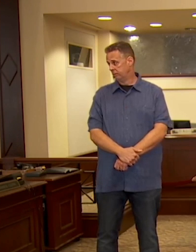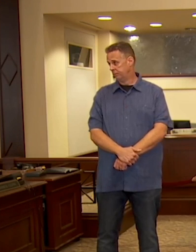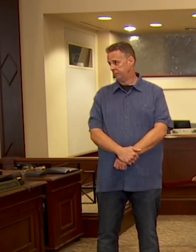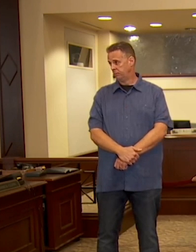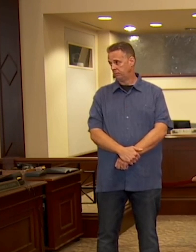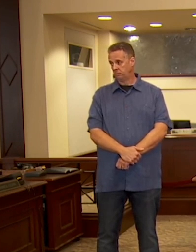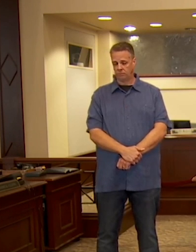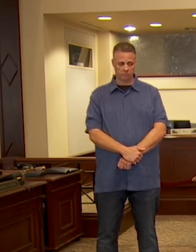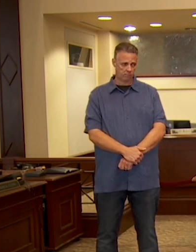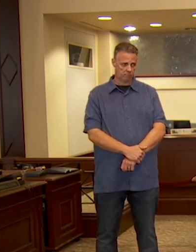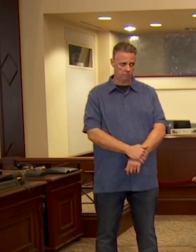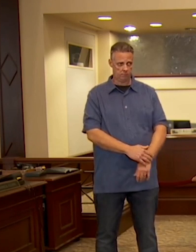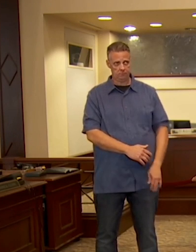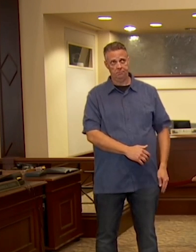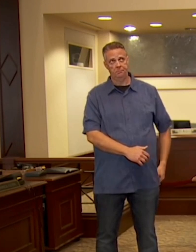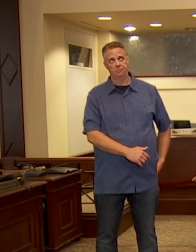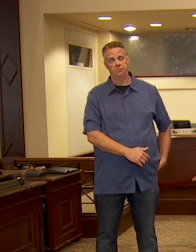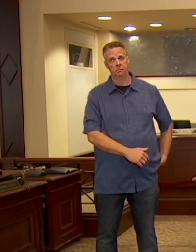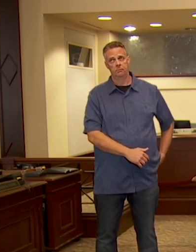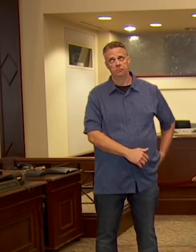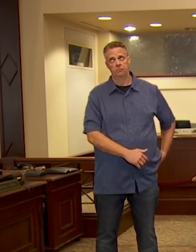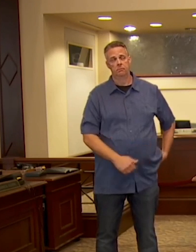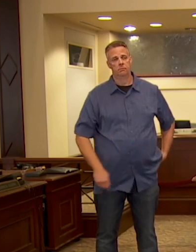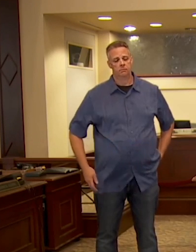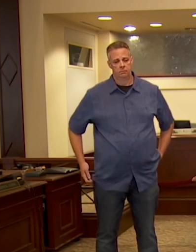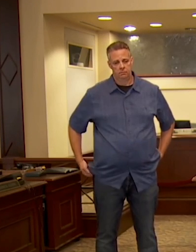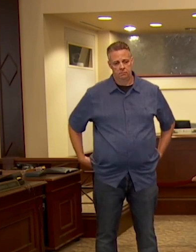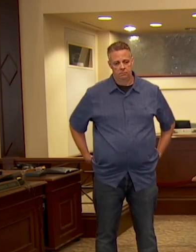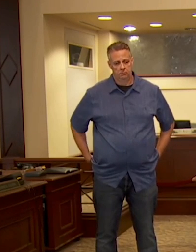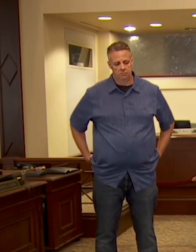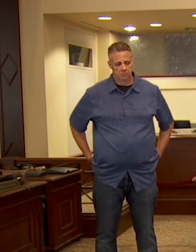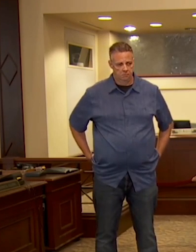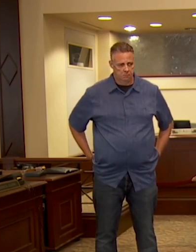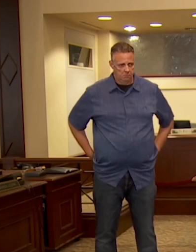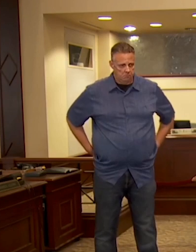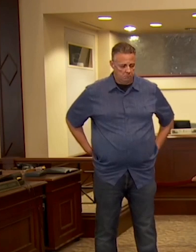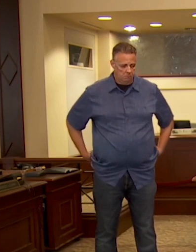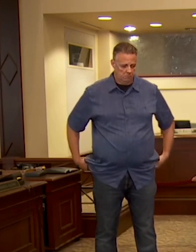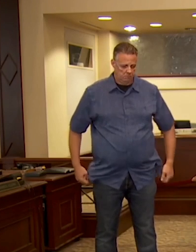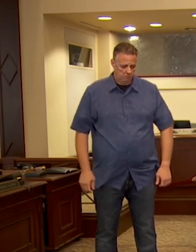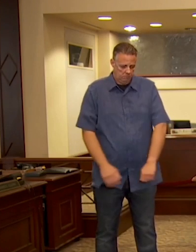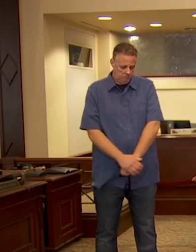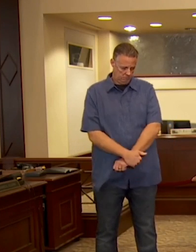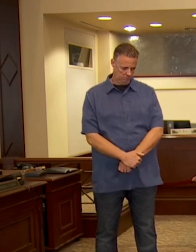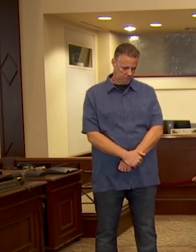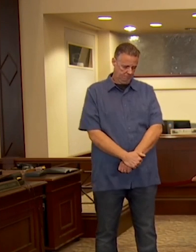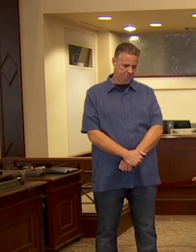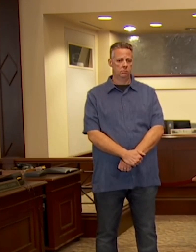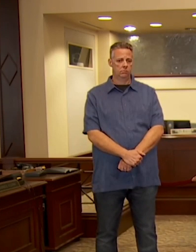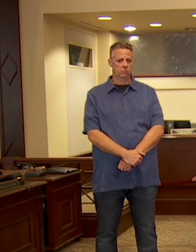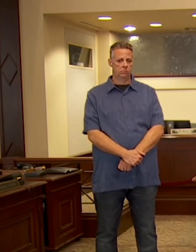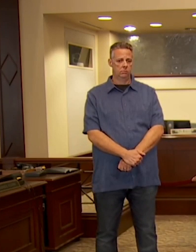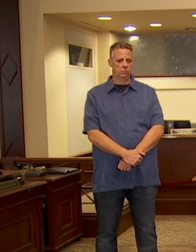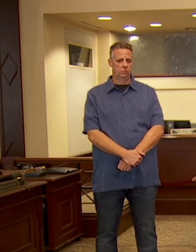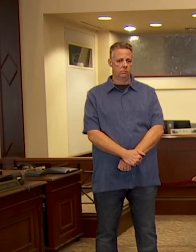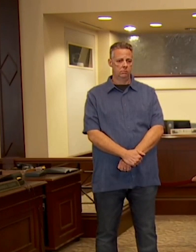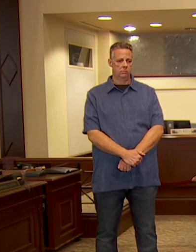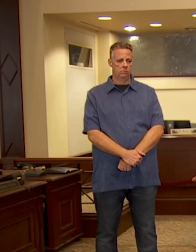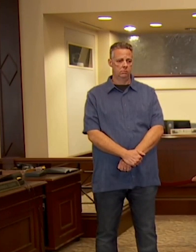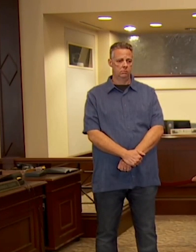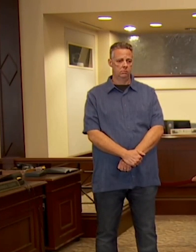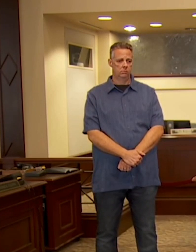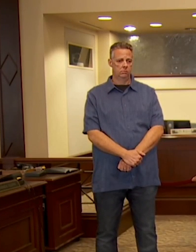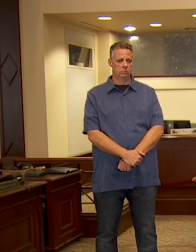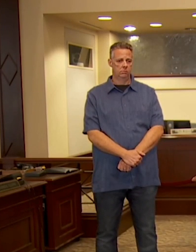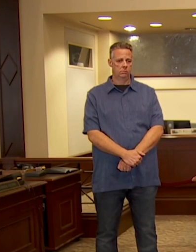And I have no doubt that everything he said there, that all of it was untrue, that none of it will be fact-checked in the media. Of course, Trump never